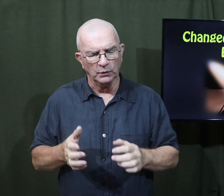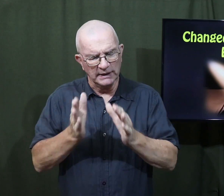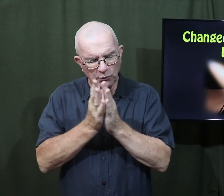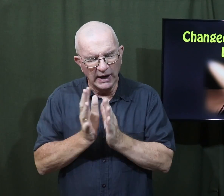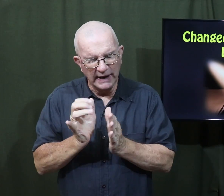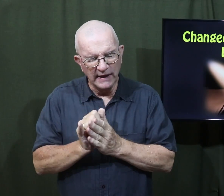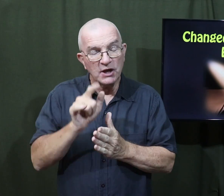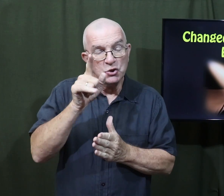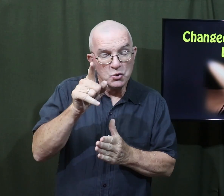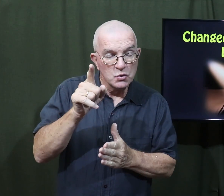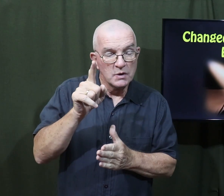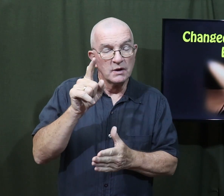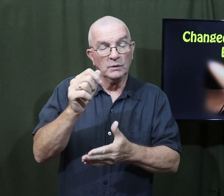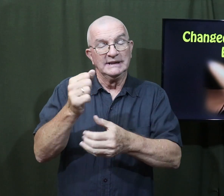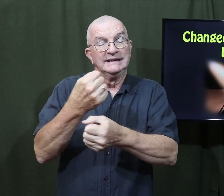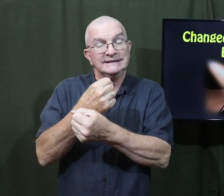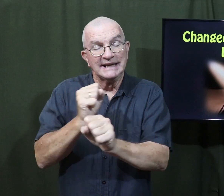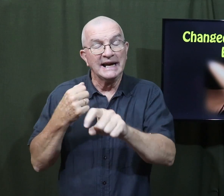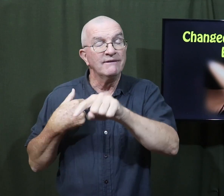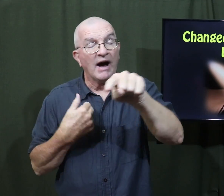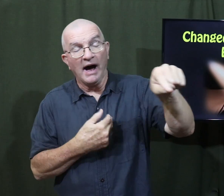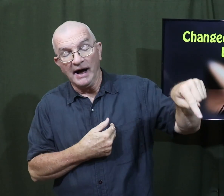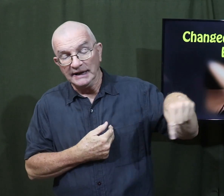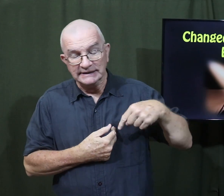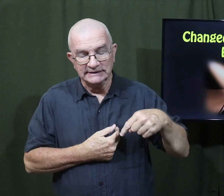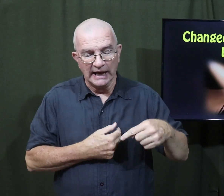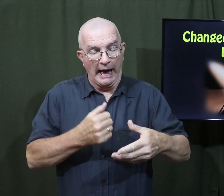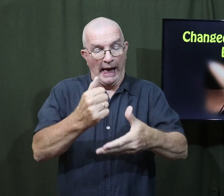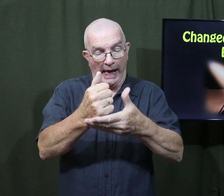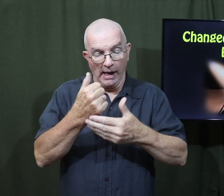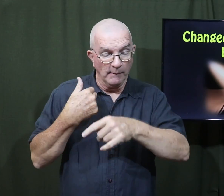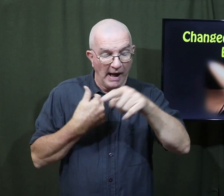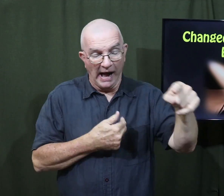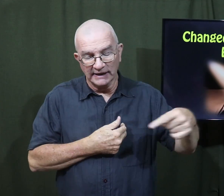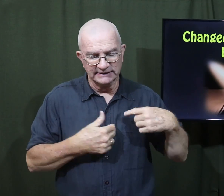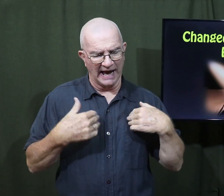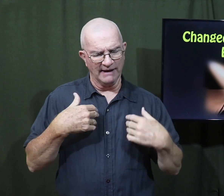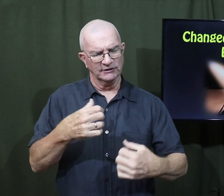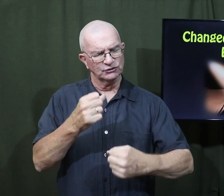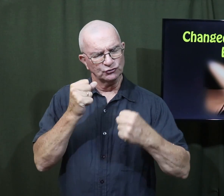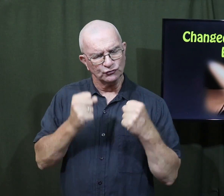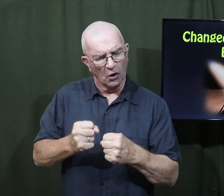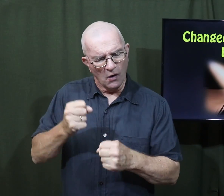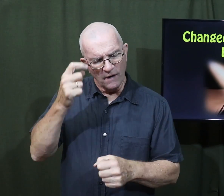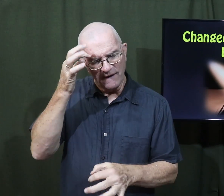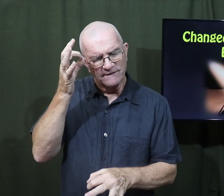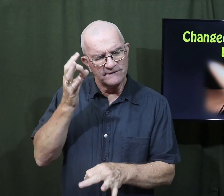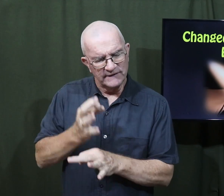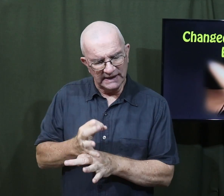We pray that you would save us, help us to have strong faith.